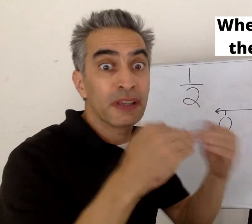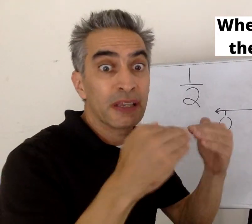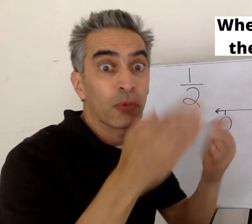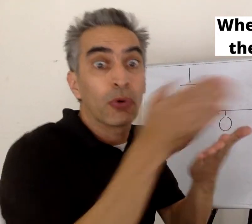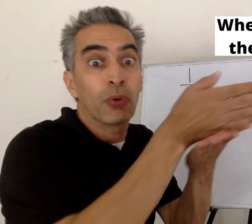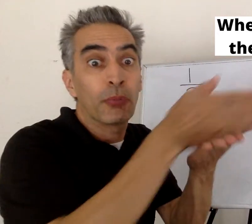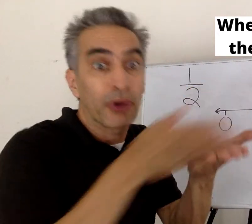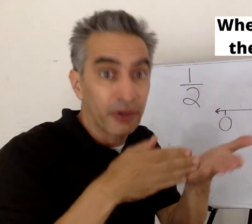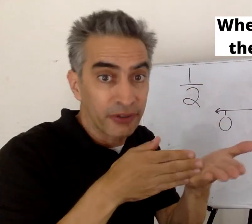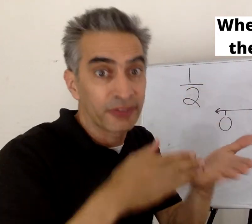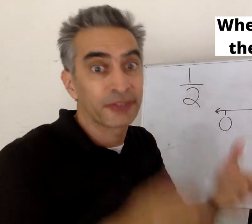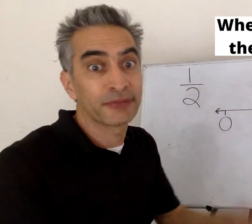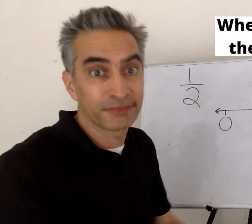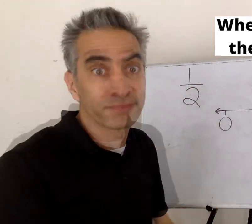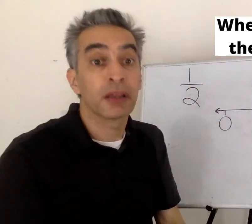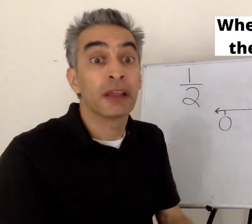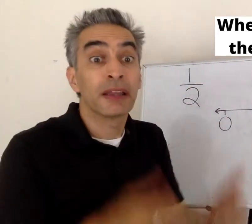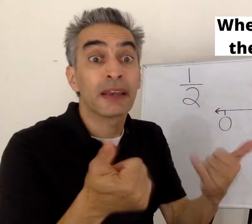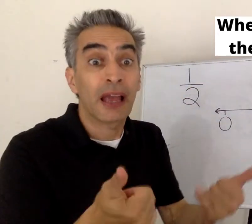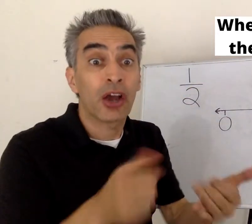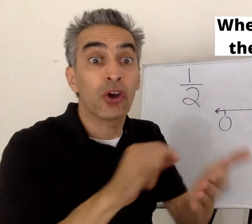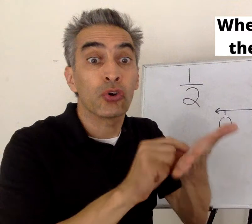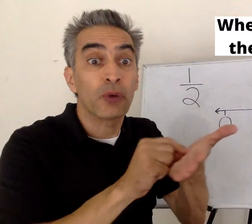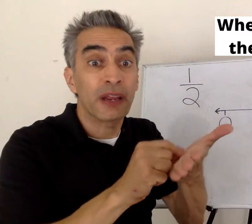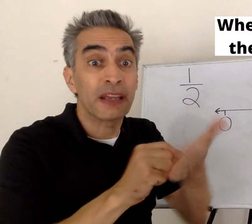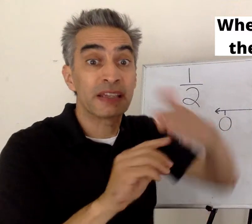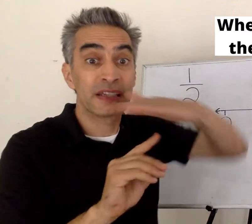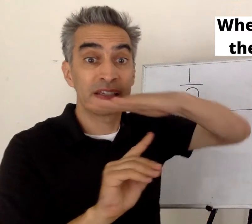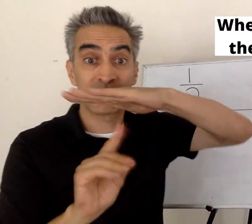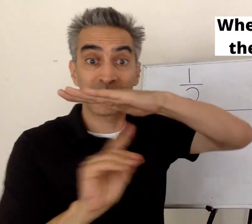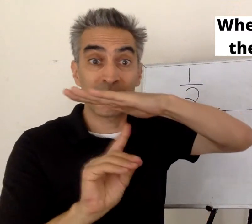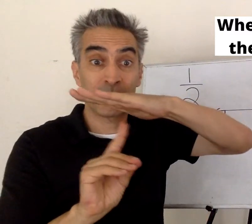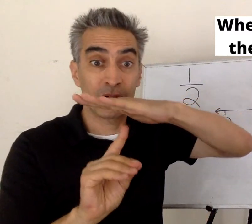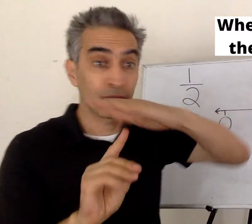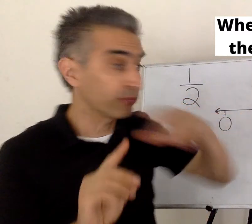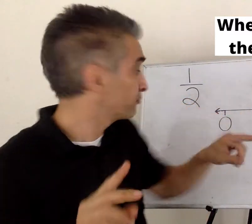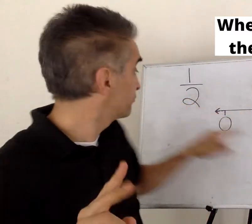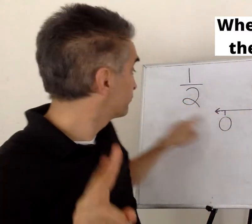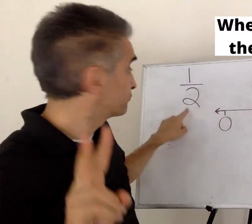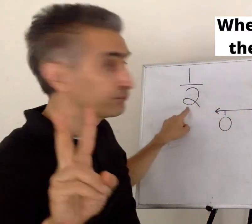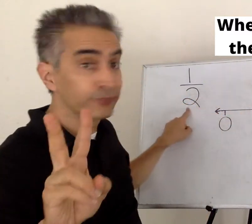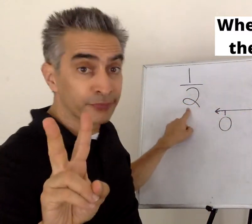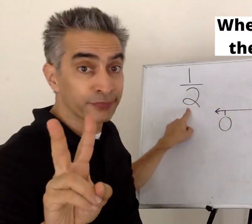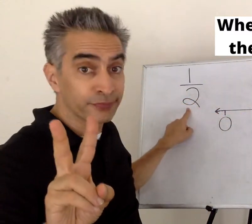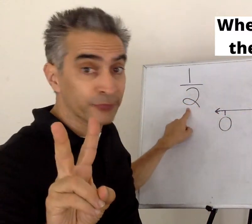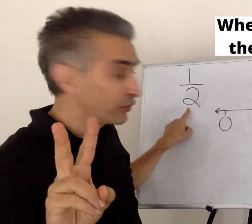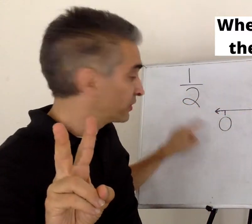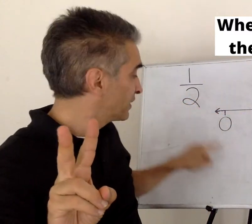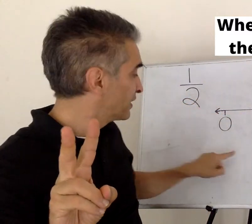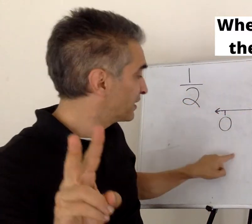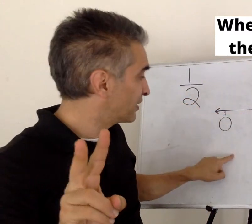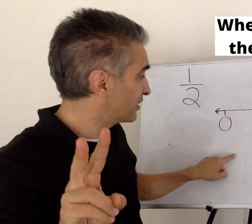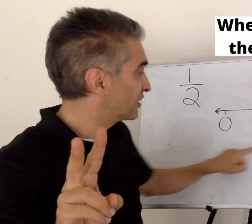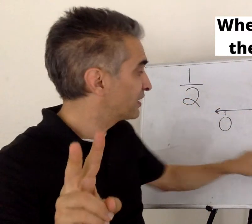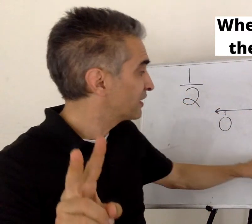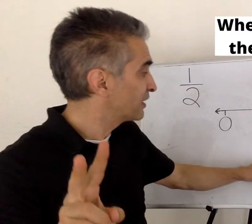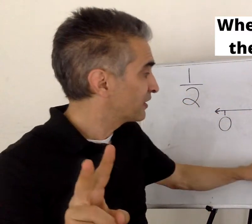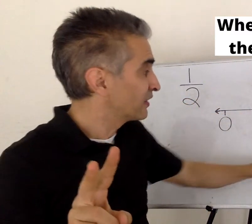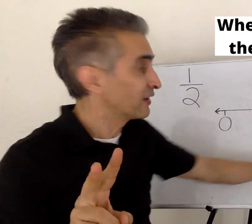Two equal parts. Now we're going to write the denominator, two, right here, here,